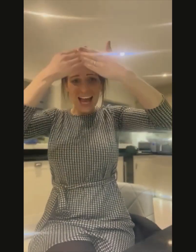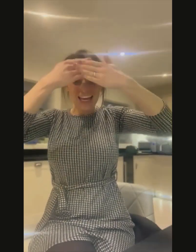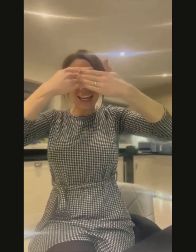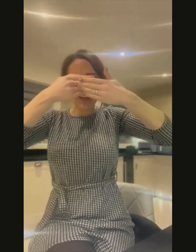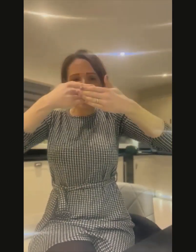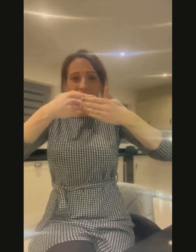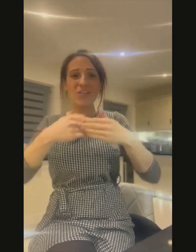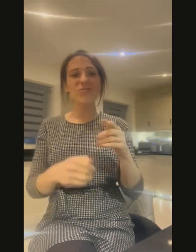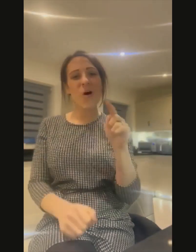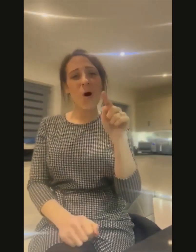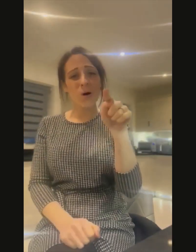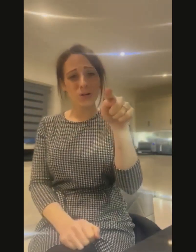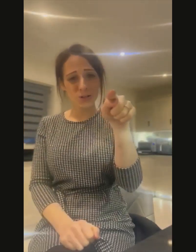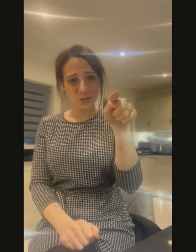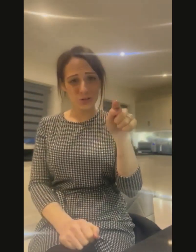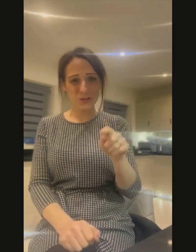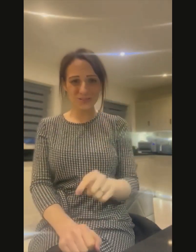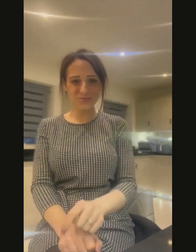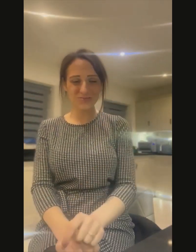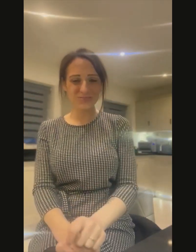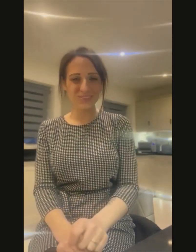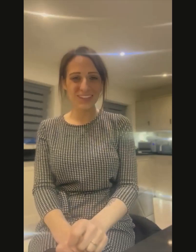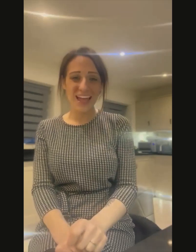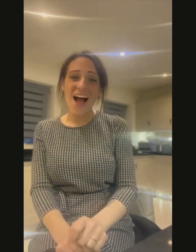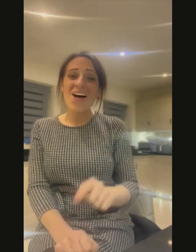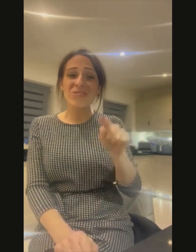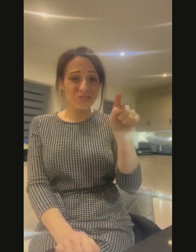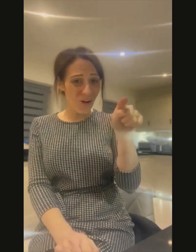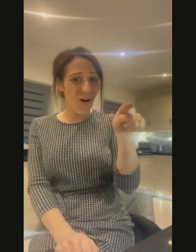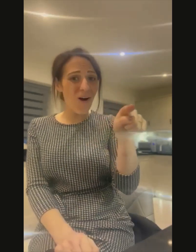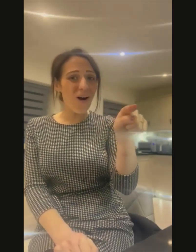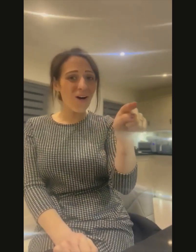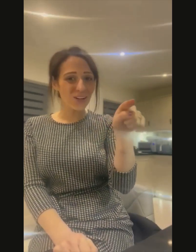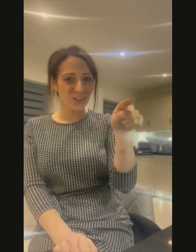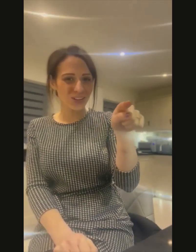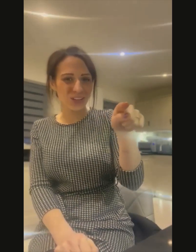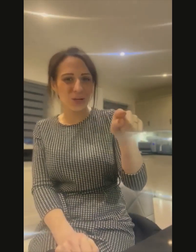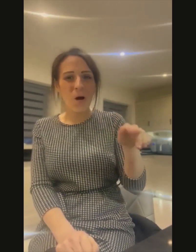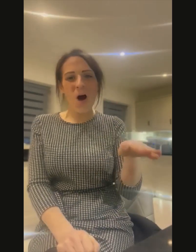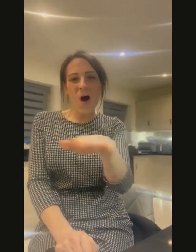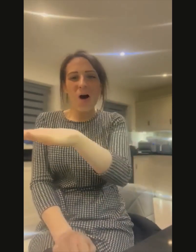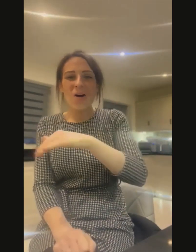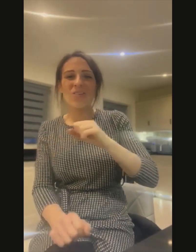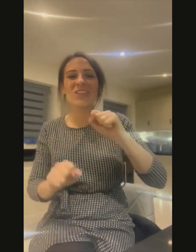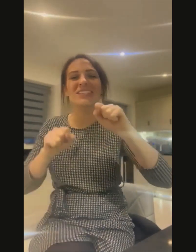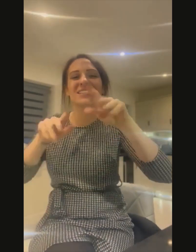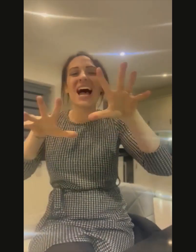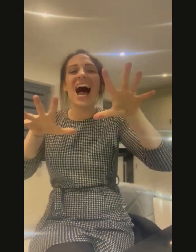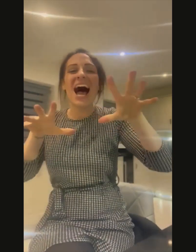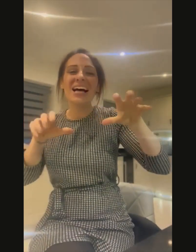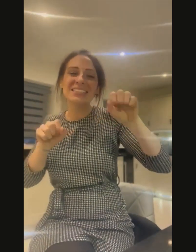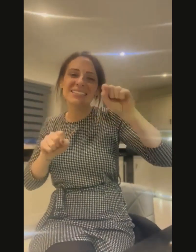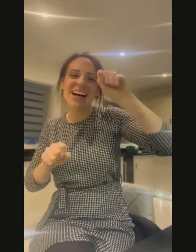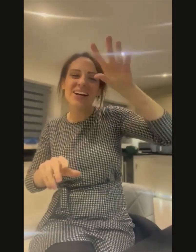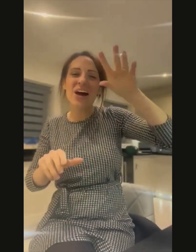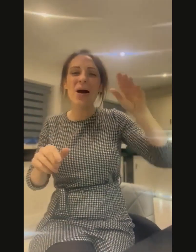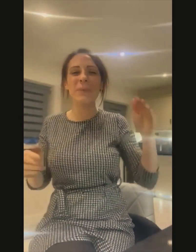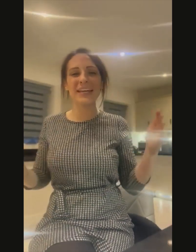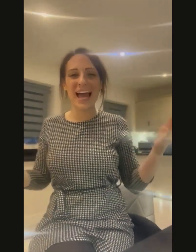For you, for you, for All the stars are coming out